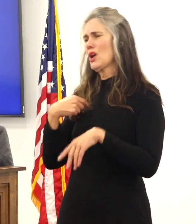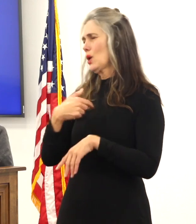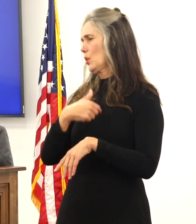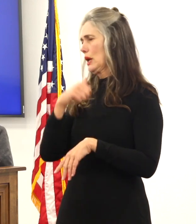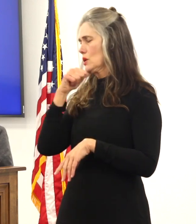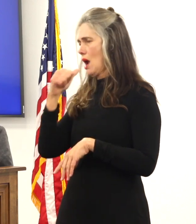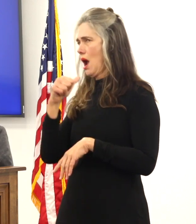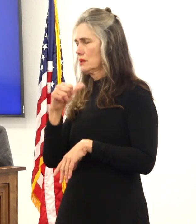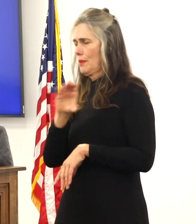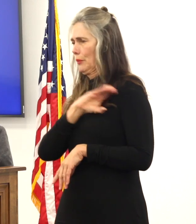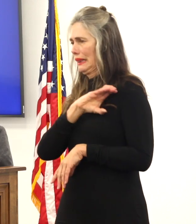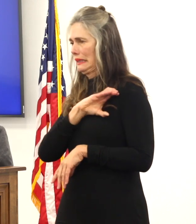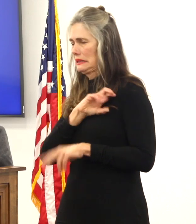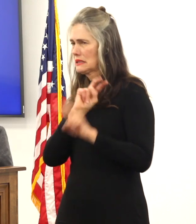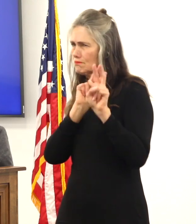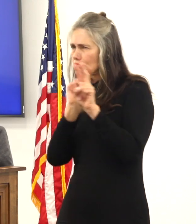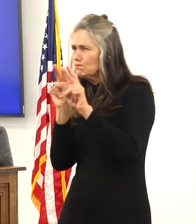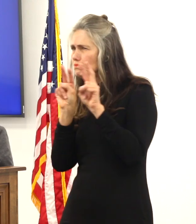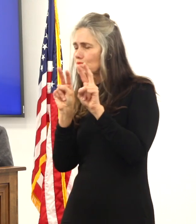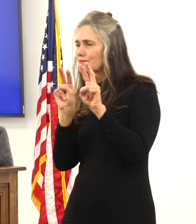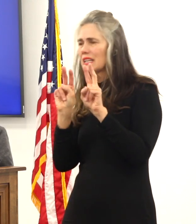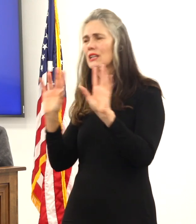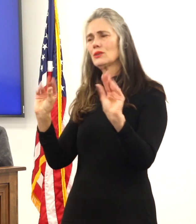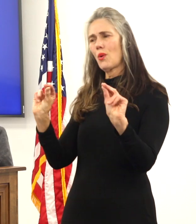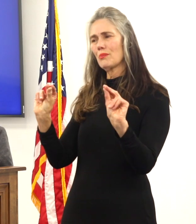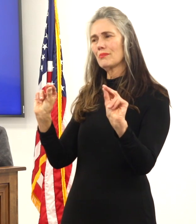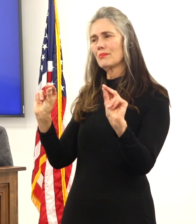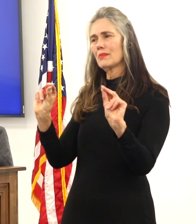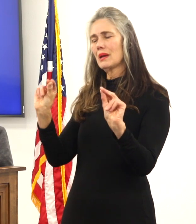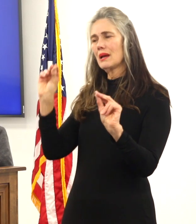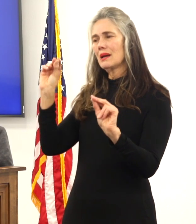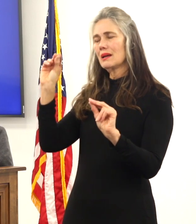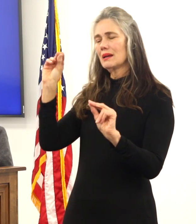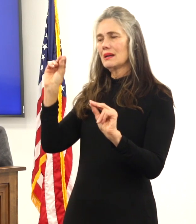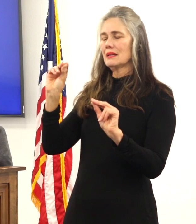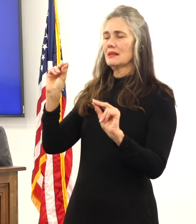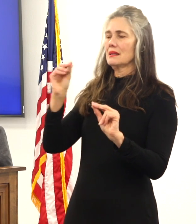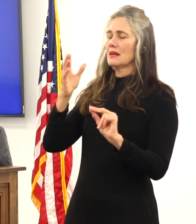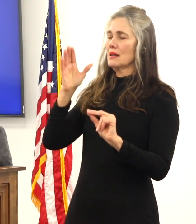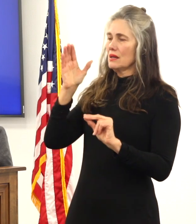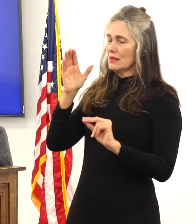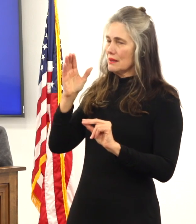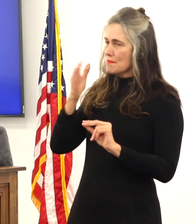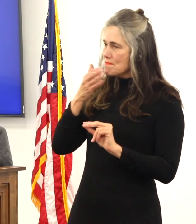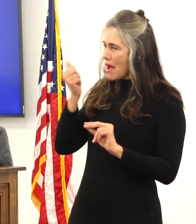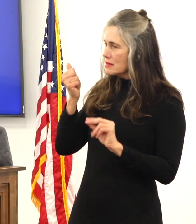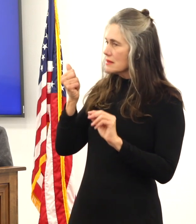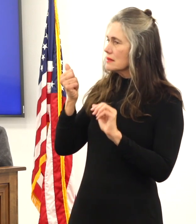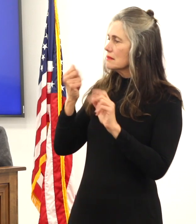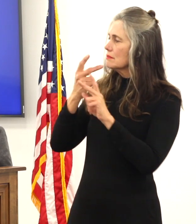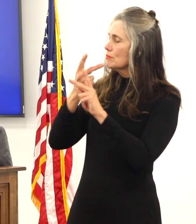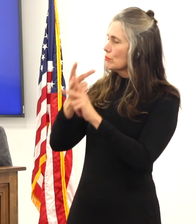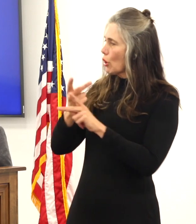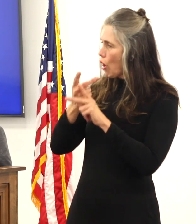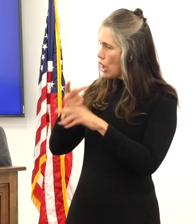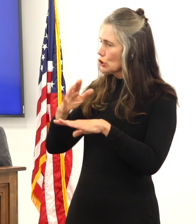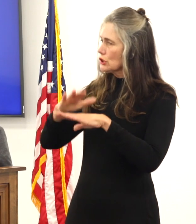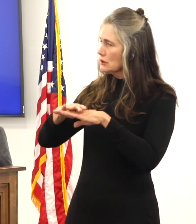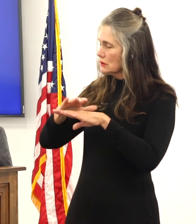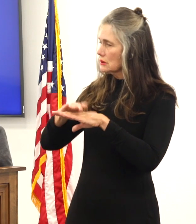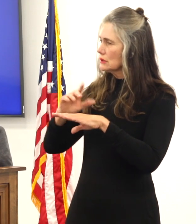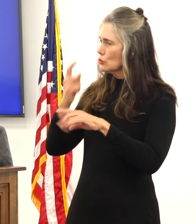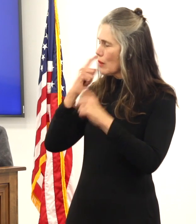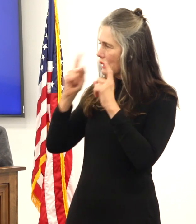policing that we ask people to take best precautions to recognize who the highest risk people are so it may